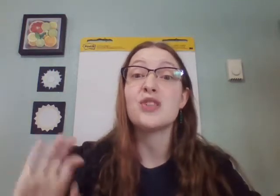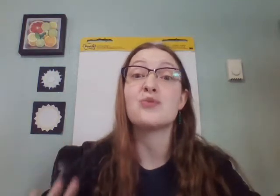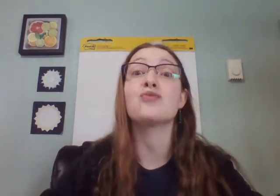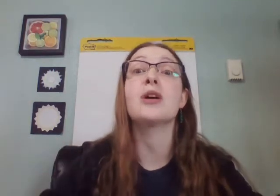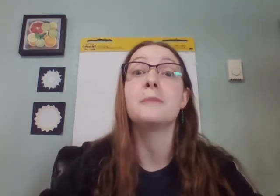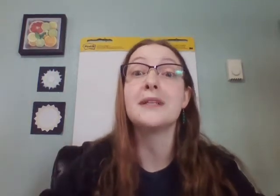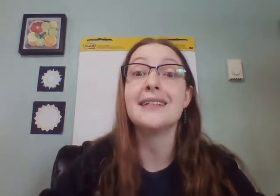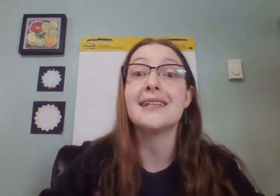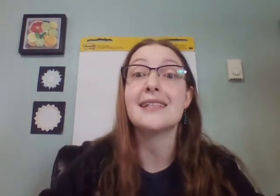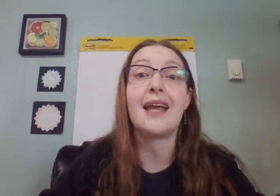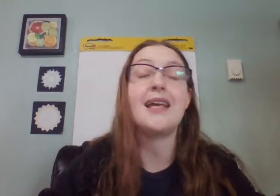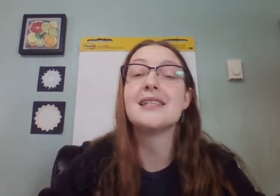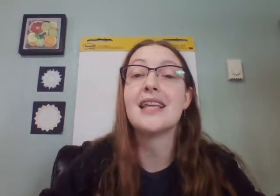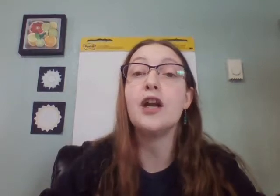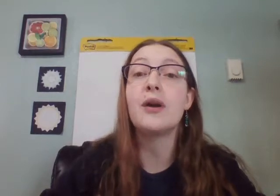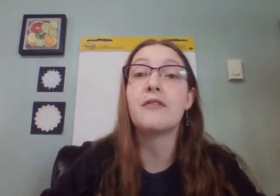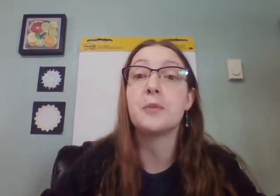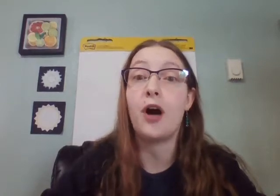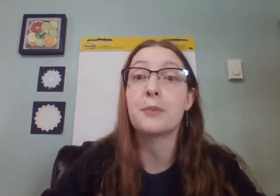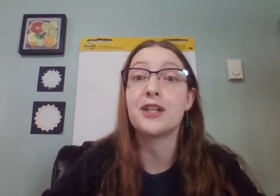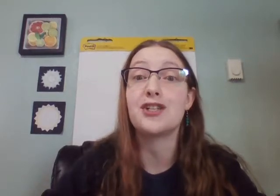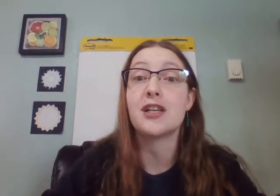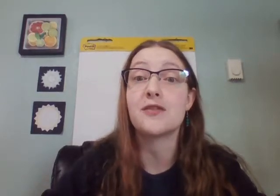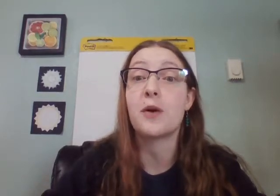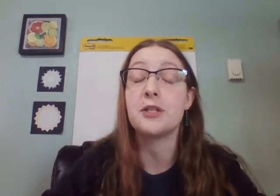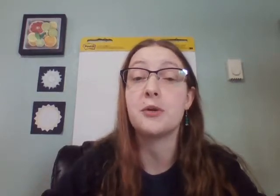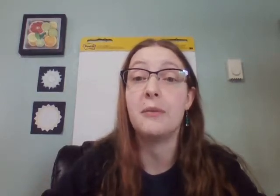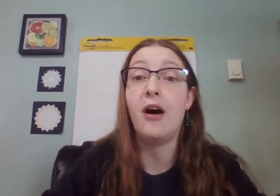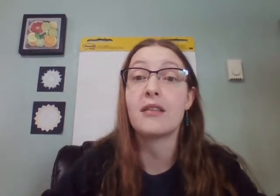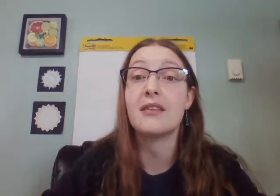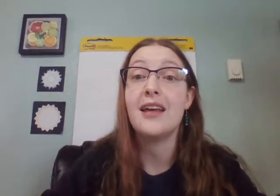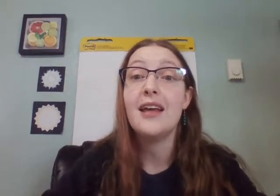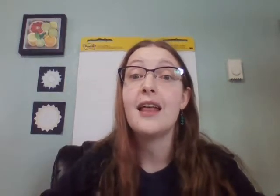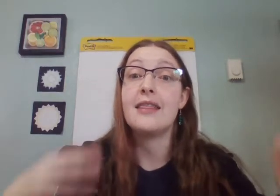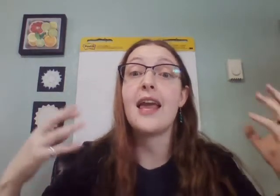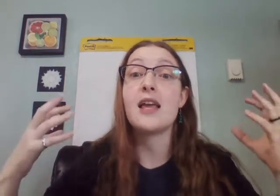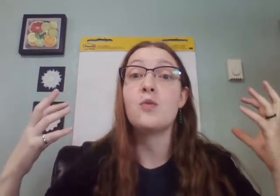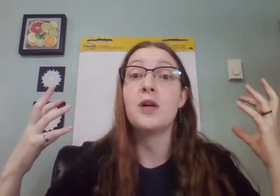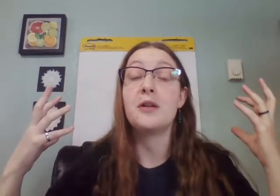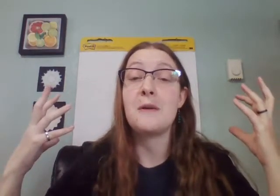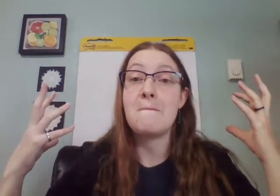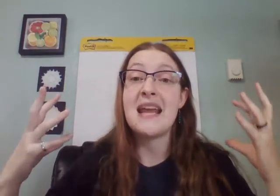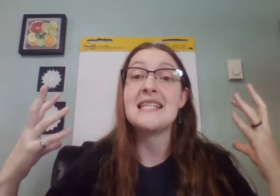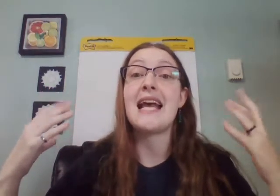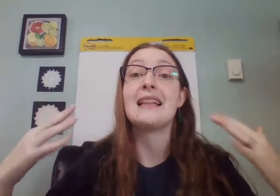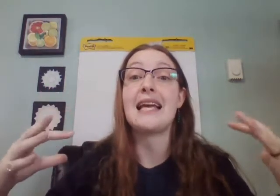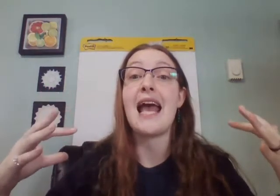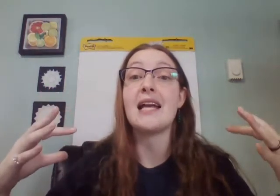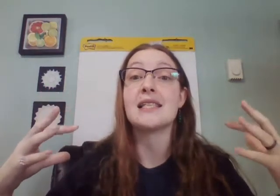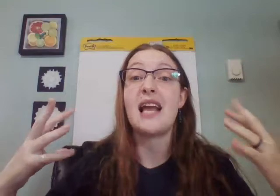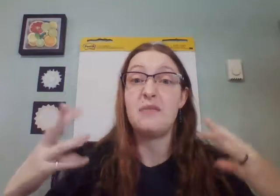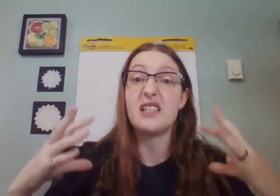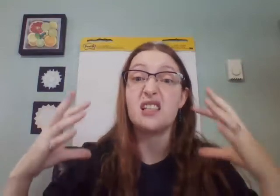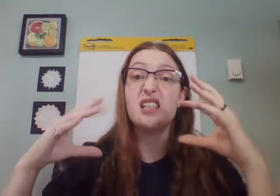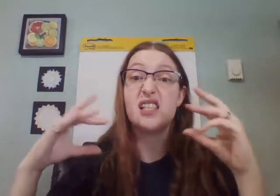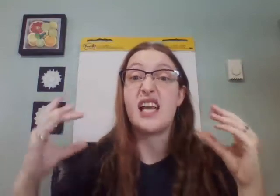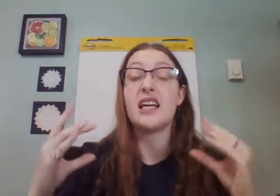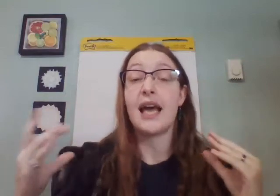what's completely insane is they don't ever properly transform into a moth. They will mate and lay eggs and basically stay a